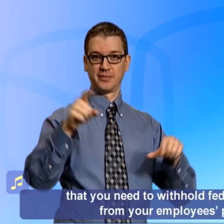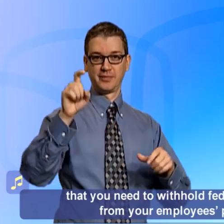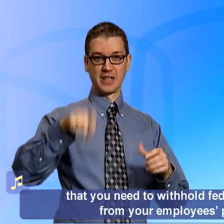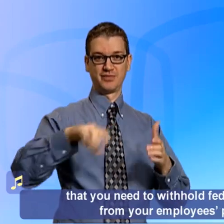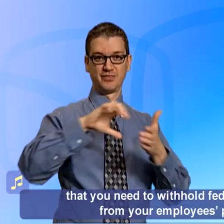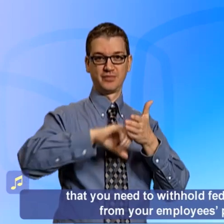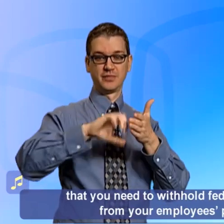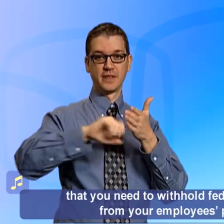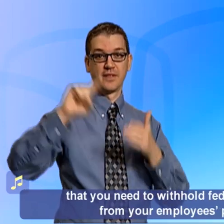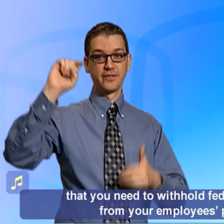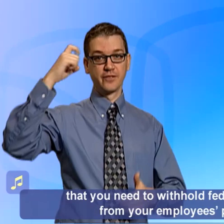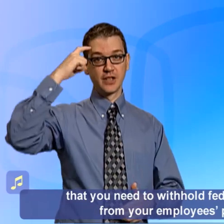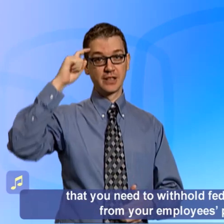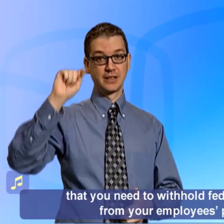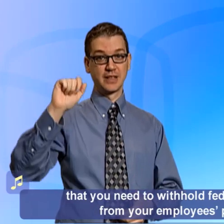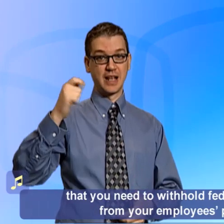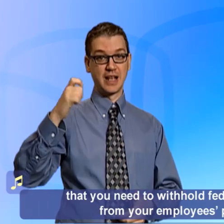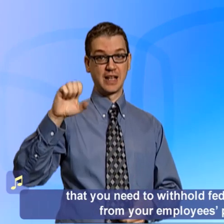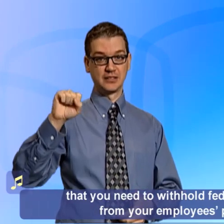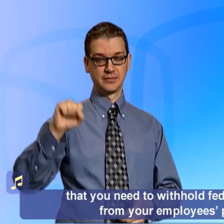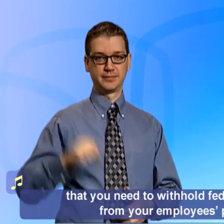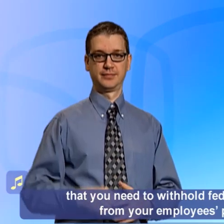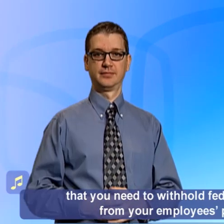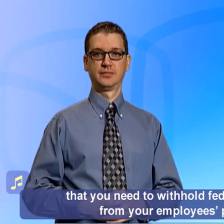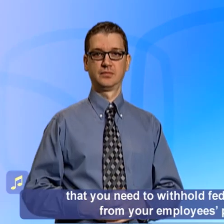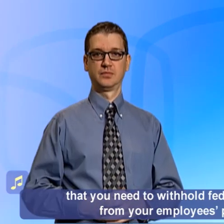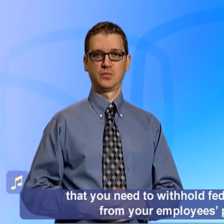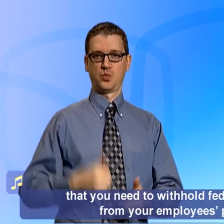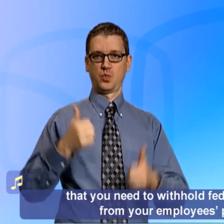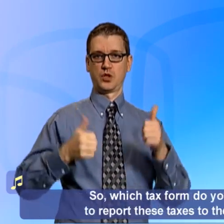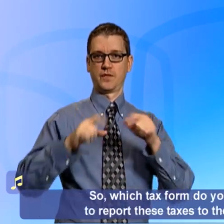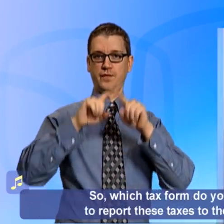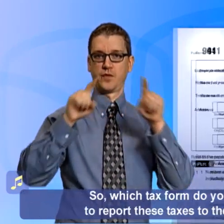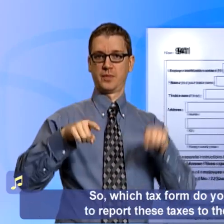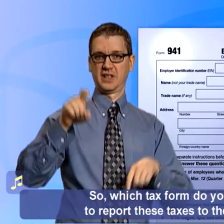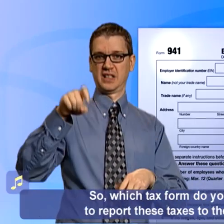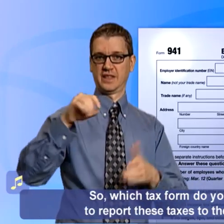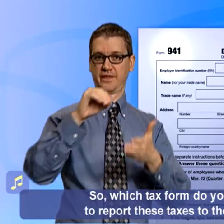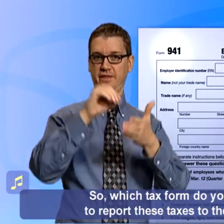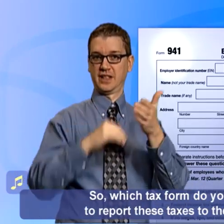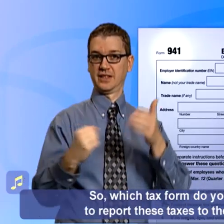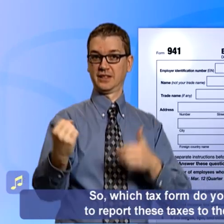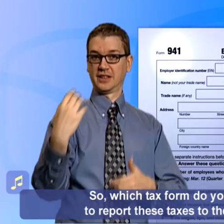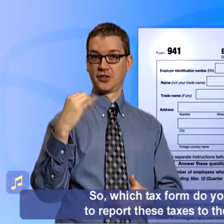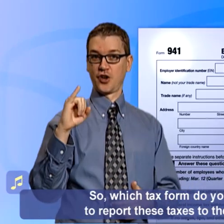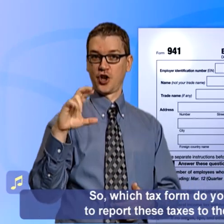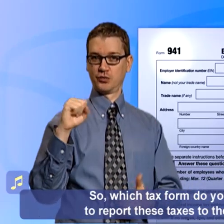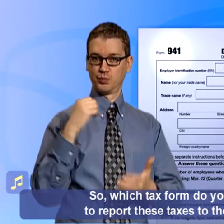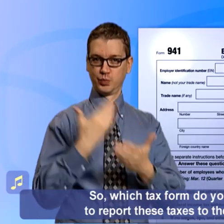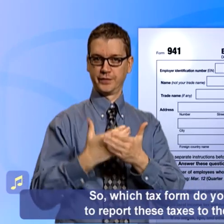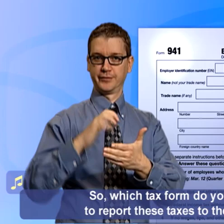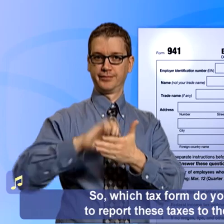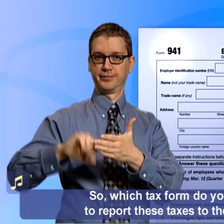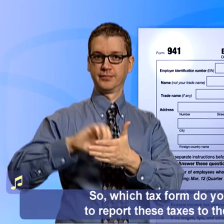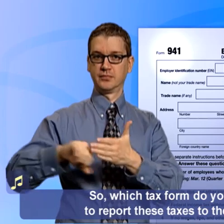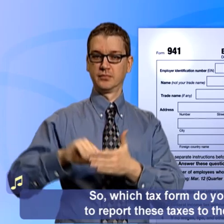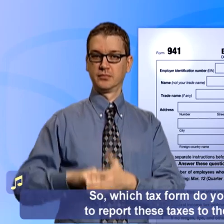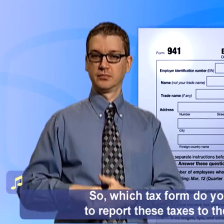federal taxes from your employees pay. So which tax form do you use to report these taxes to the IRS?